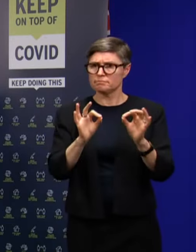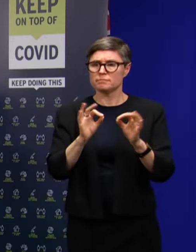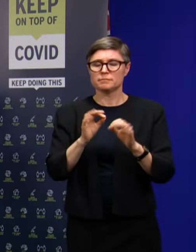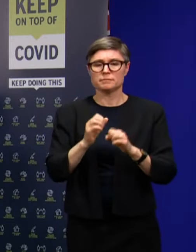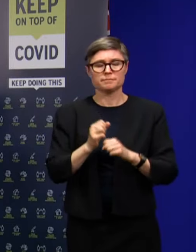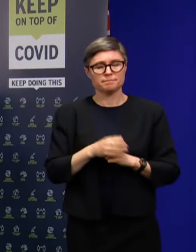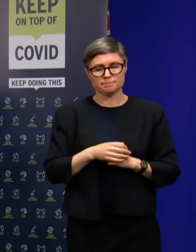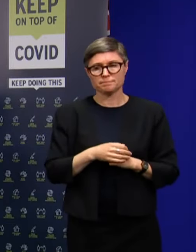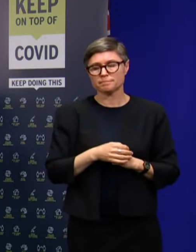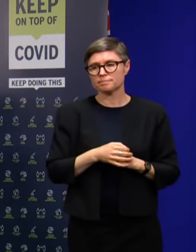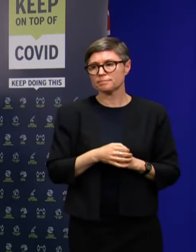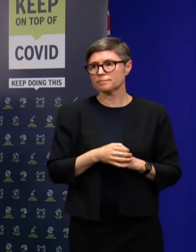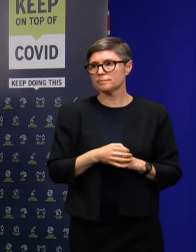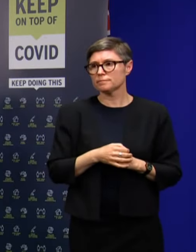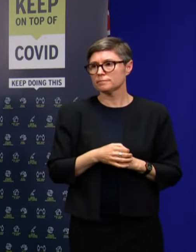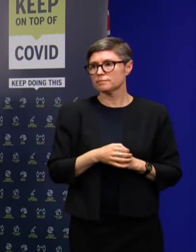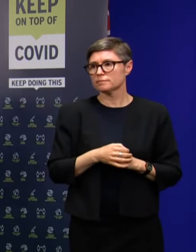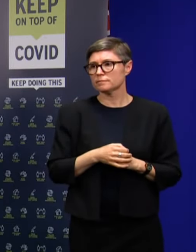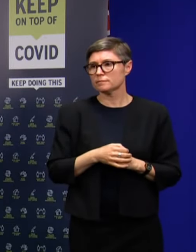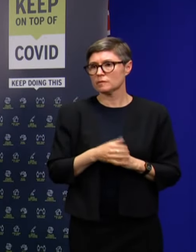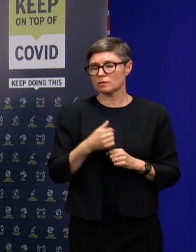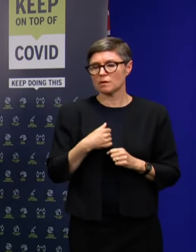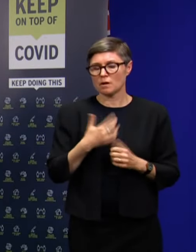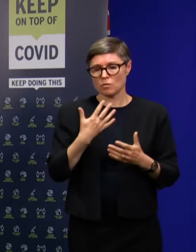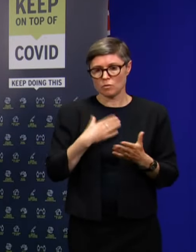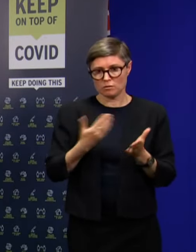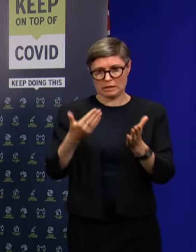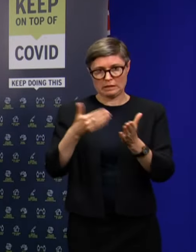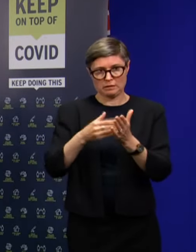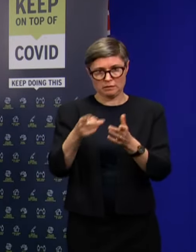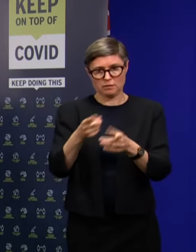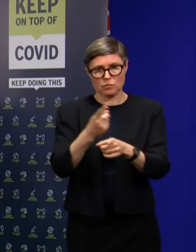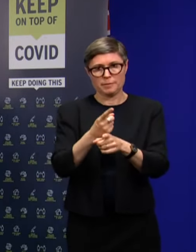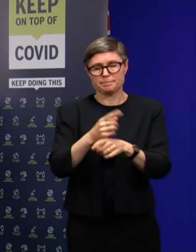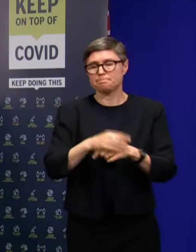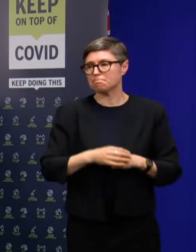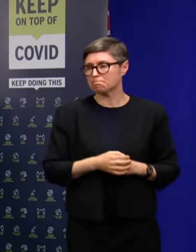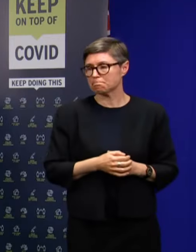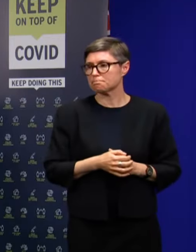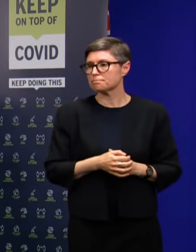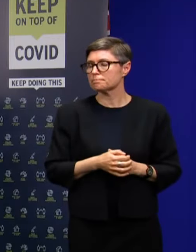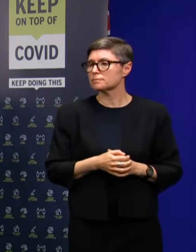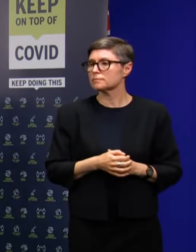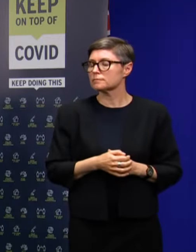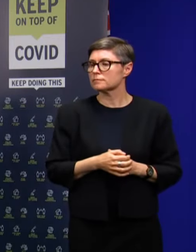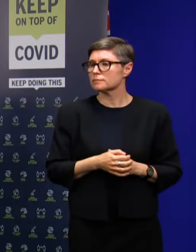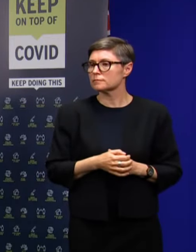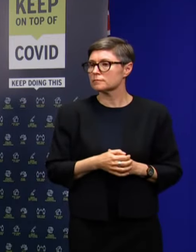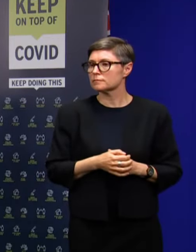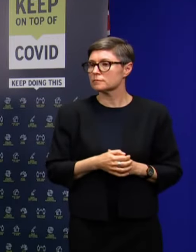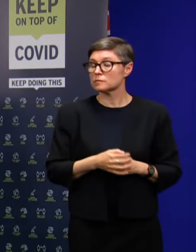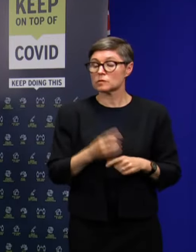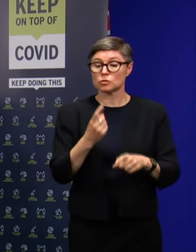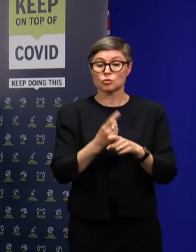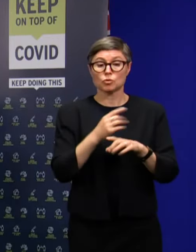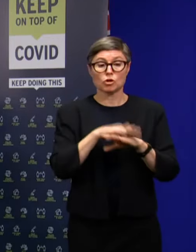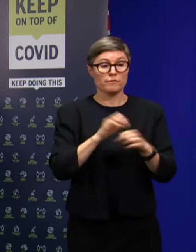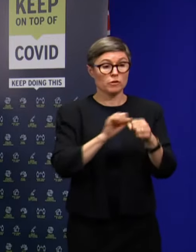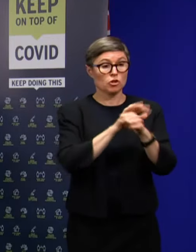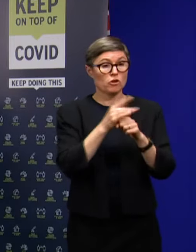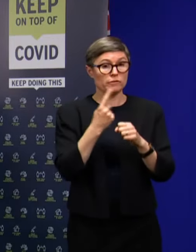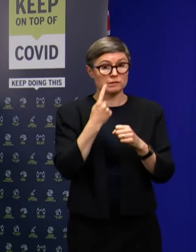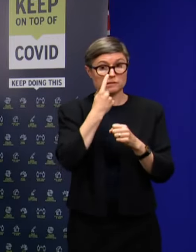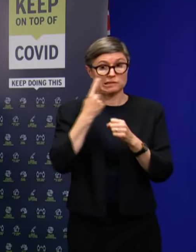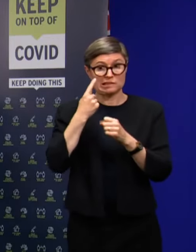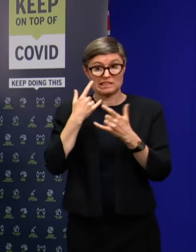is required for these cases. So just wanted to make that comment at the outset. And in terms of testing, while I note